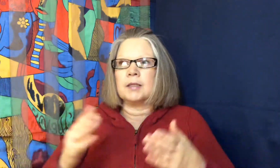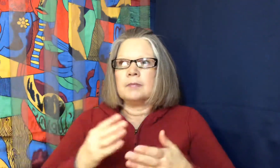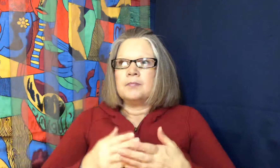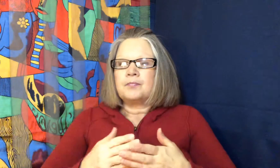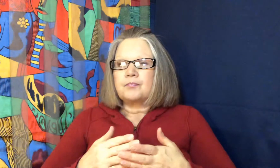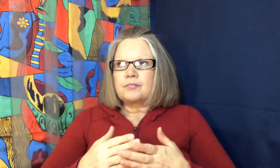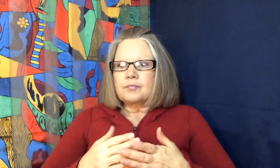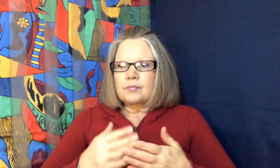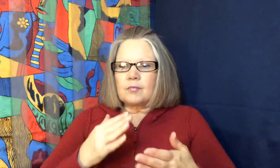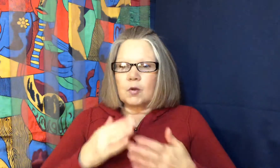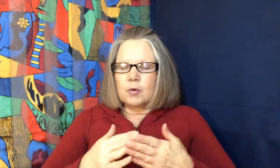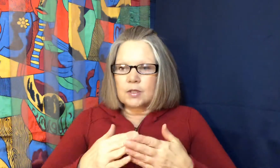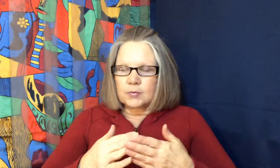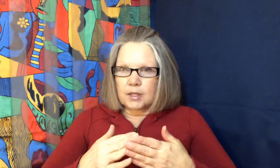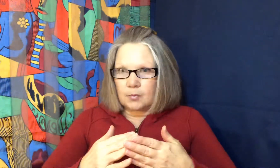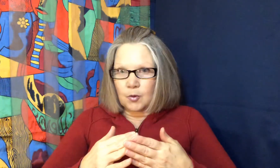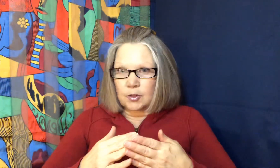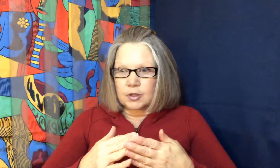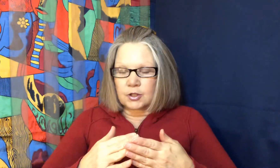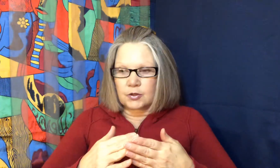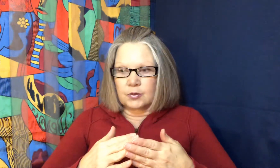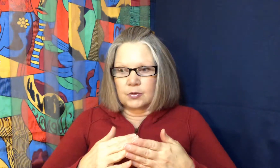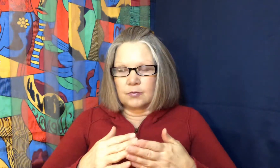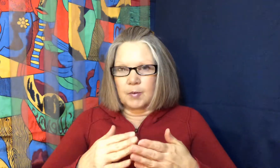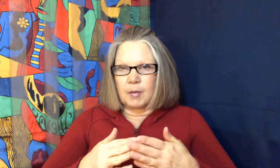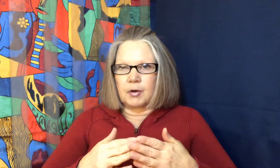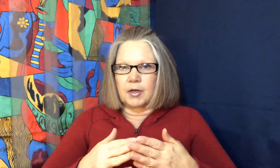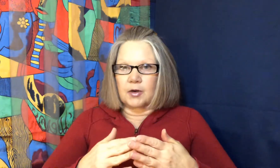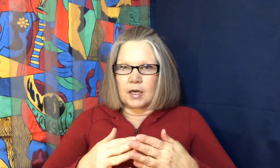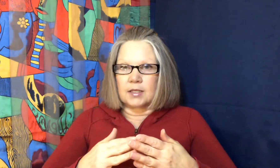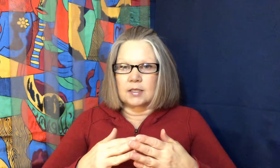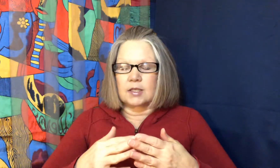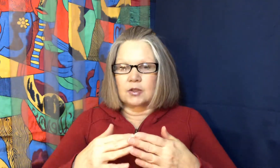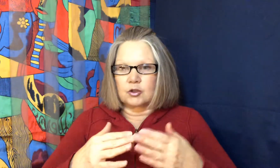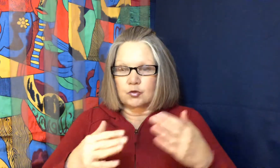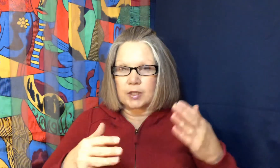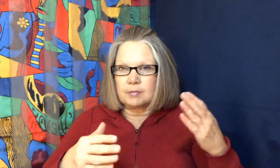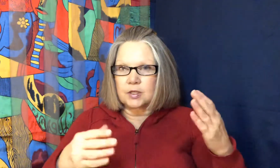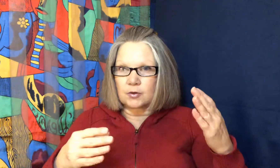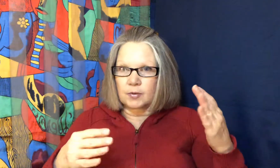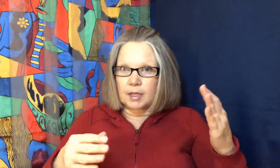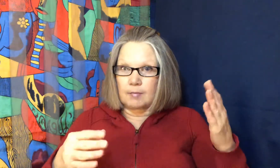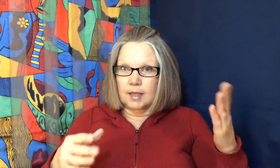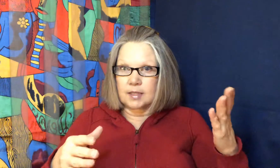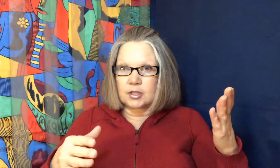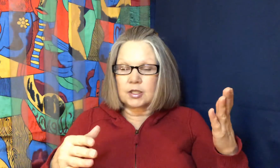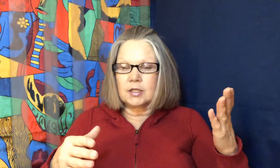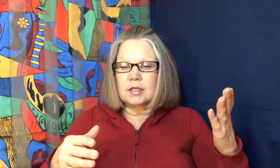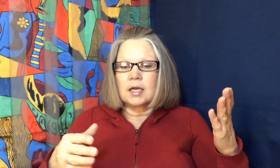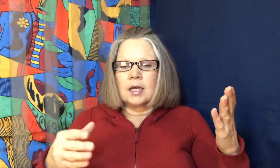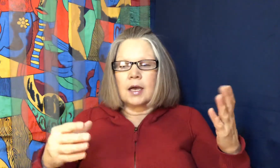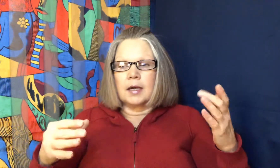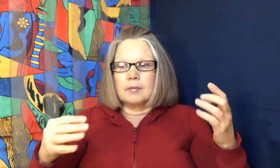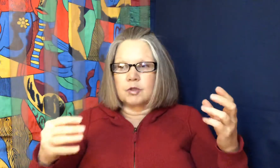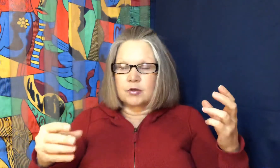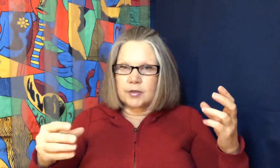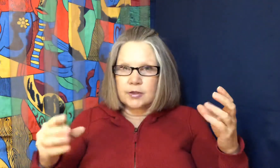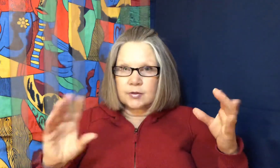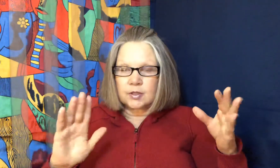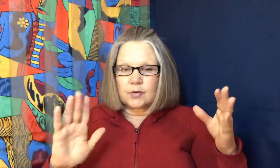what is really important to remember here guys is that your dreams are really messages to you so if